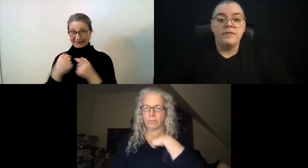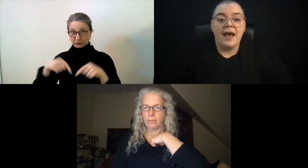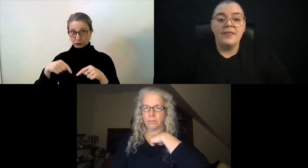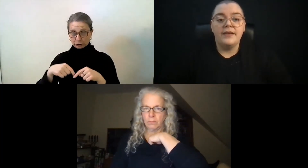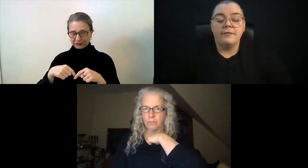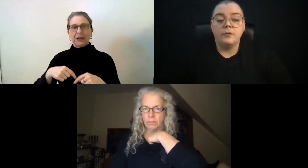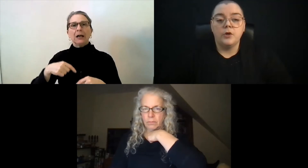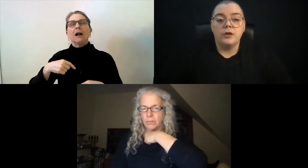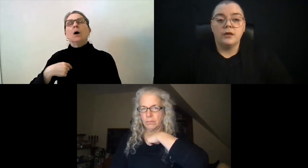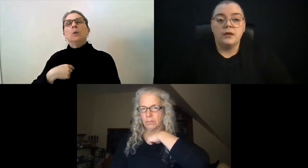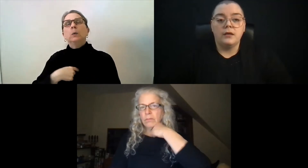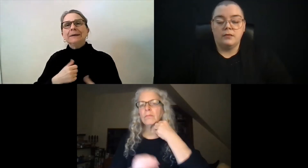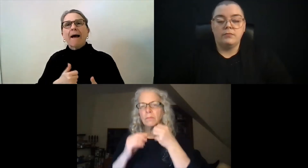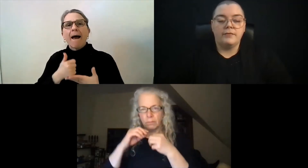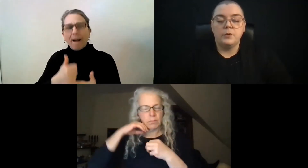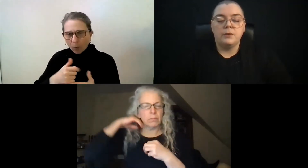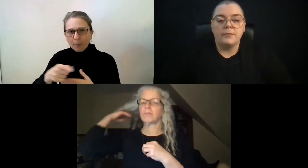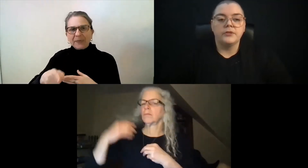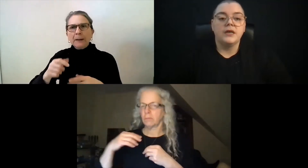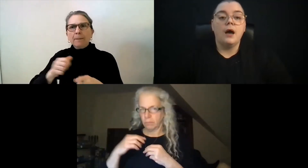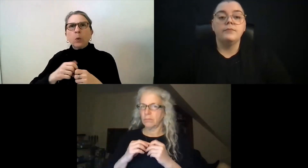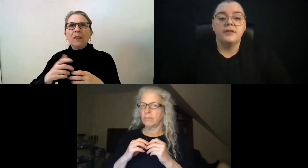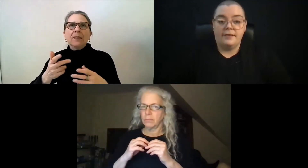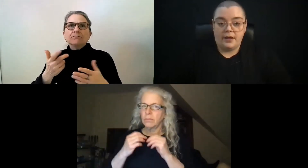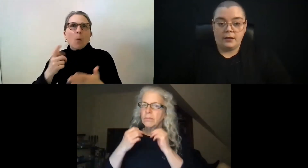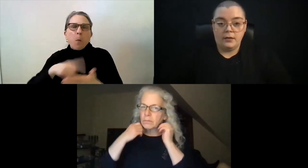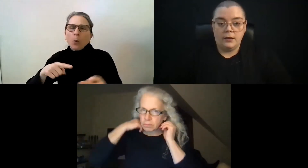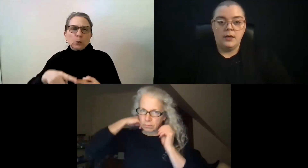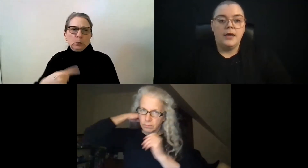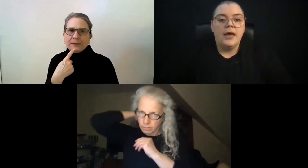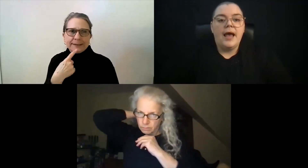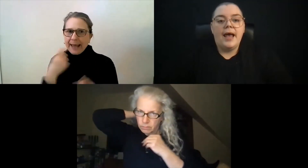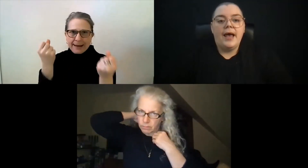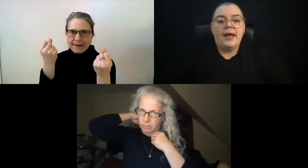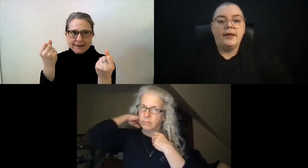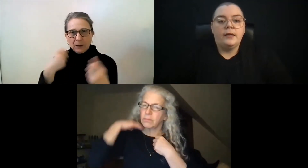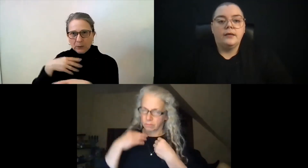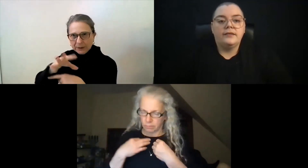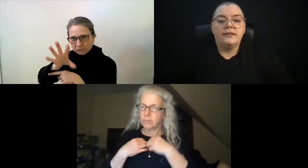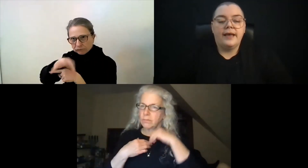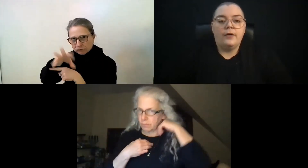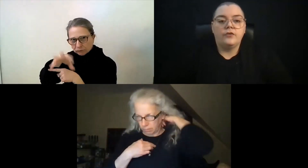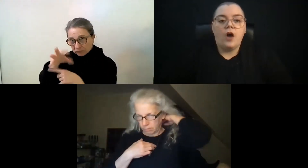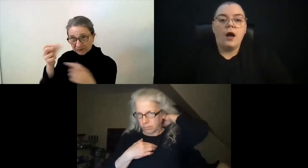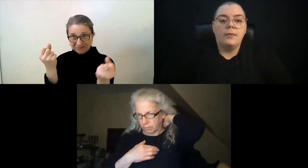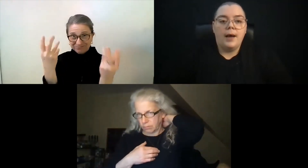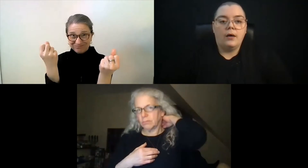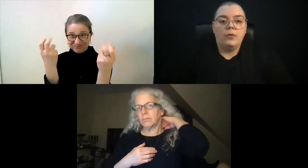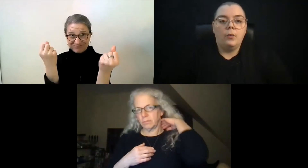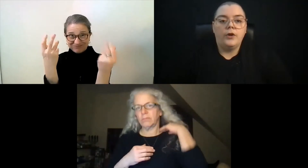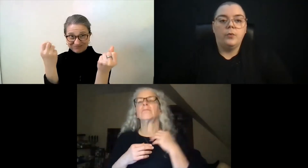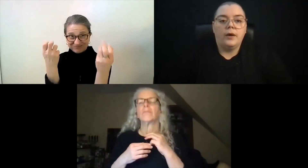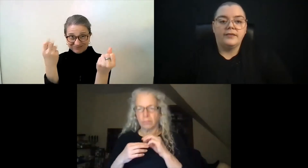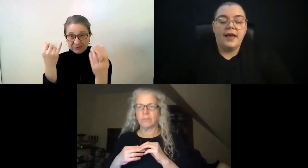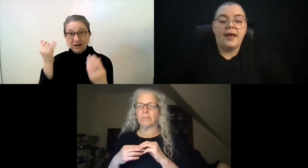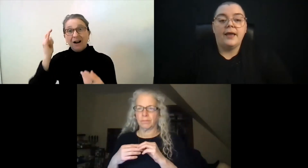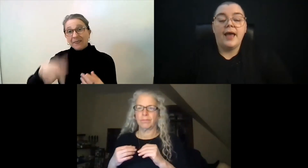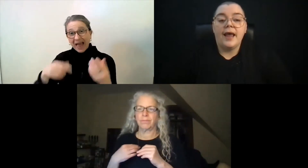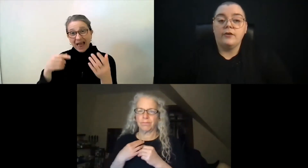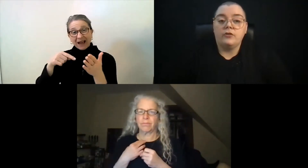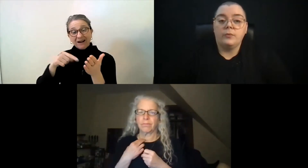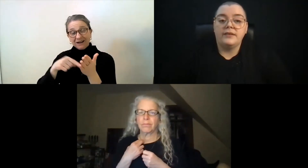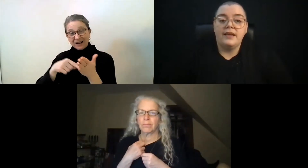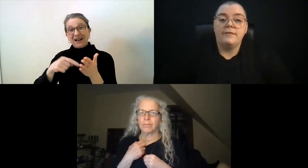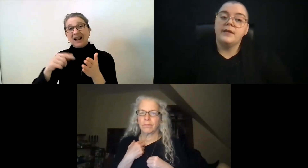We've had the Deaf community, Deaf community members come to Deaf Inc. and sit down and talk about what do you want to say